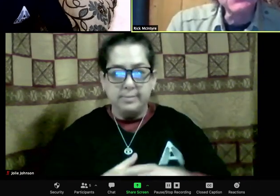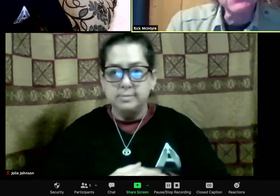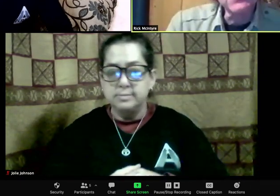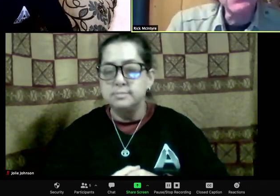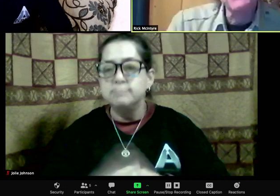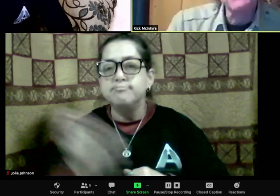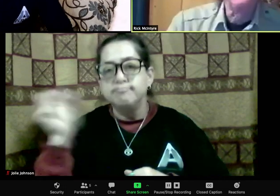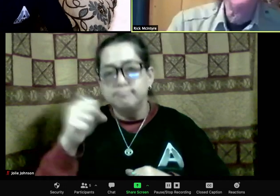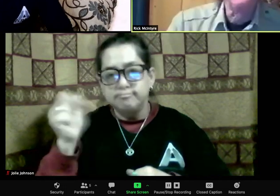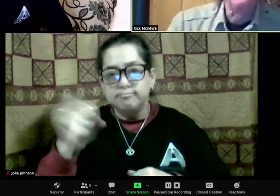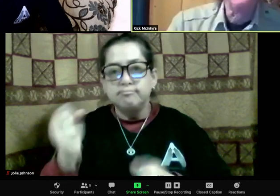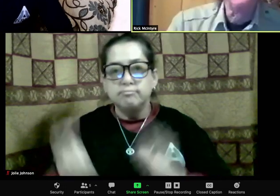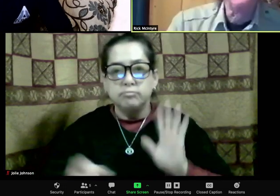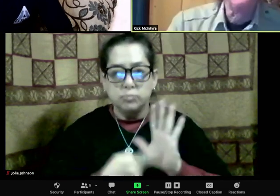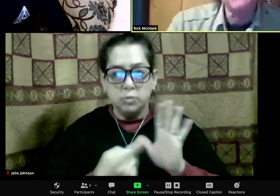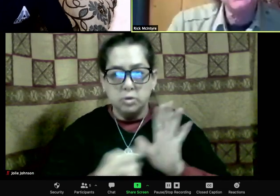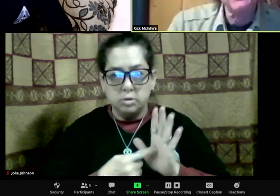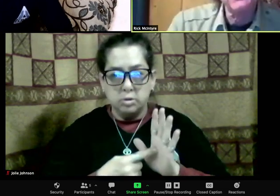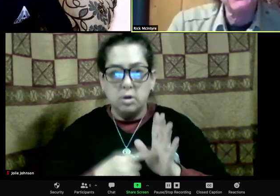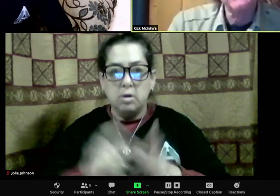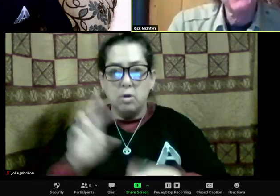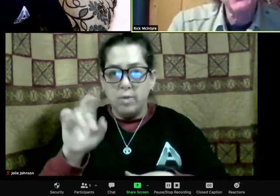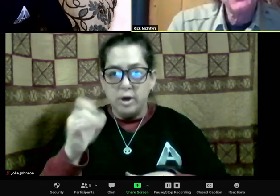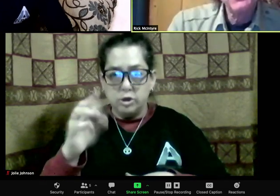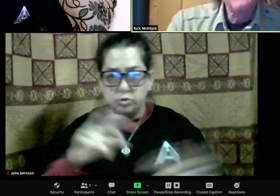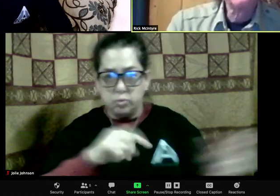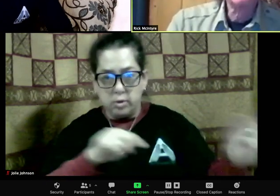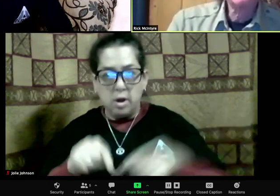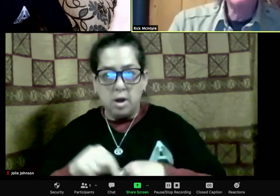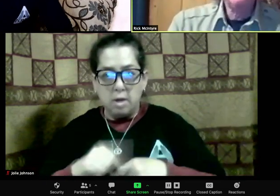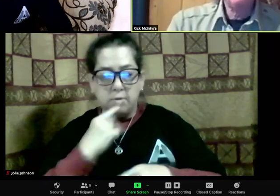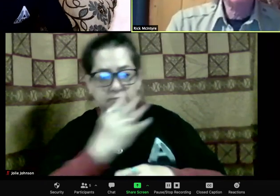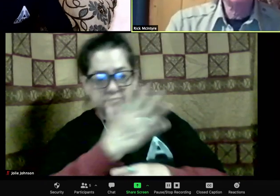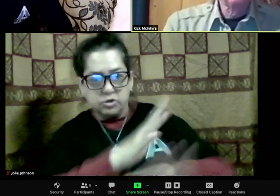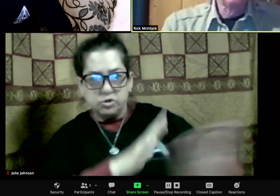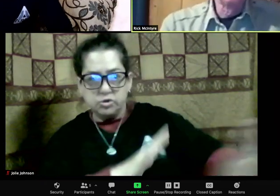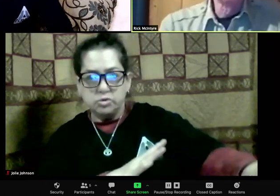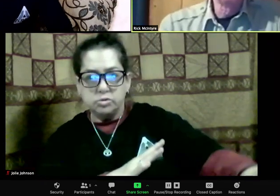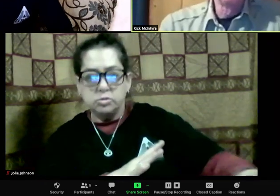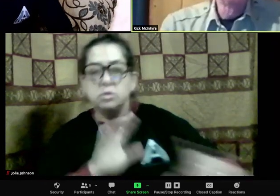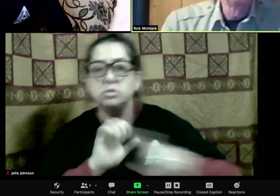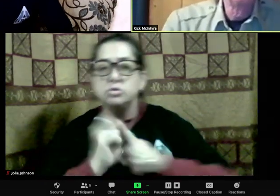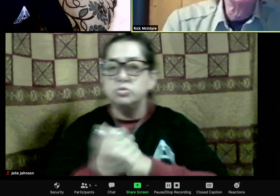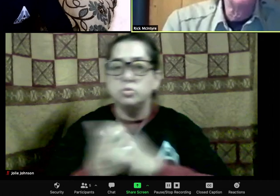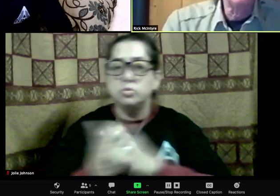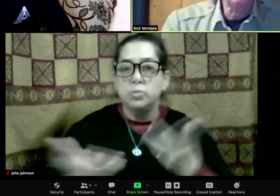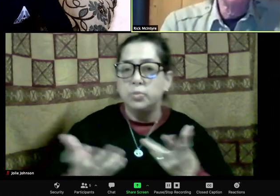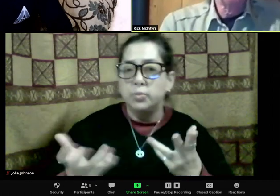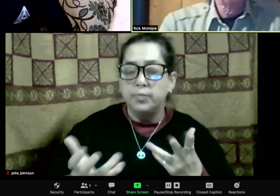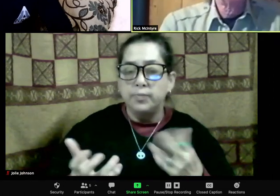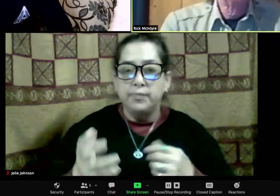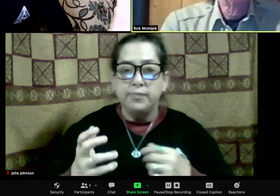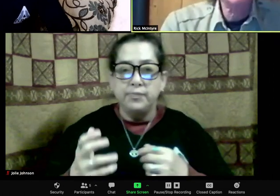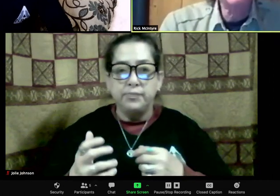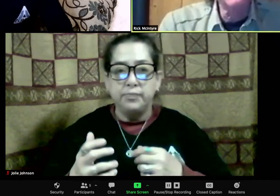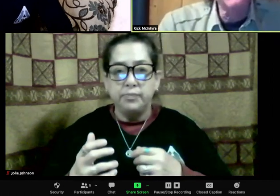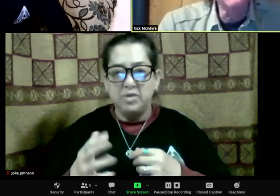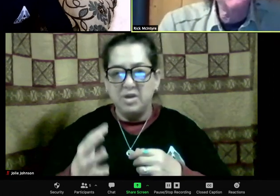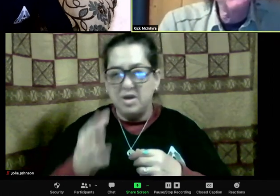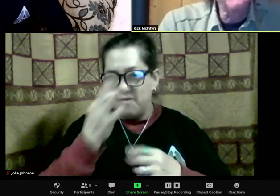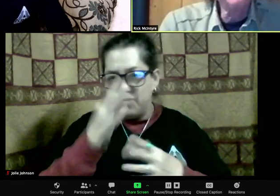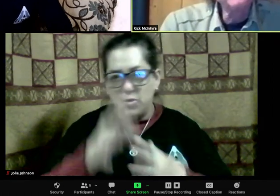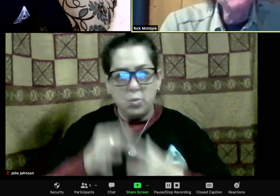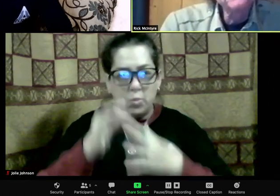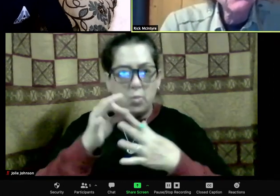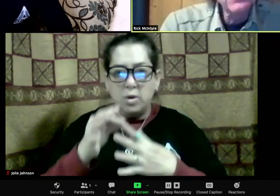what was happening then is if one person left the road and started to walk toward the river, it pretty much would be